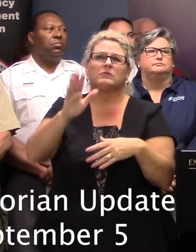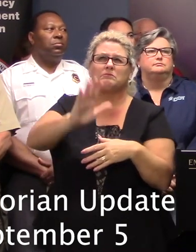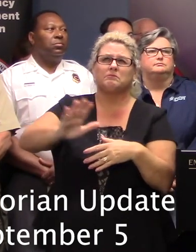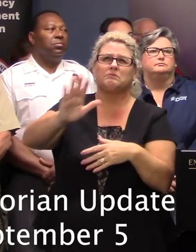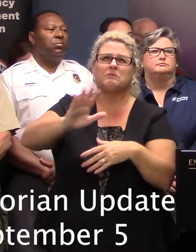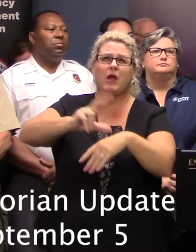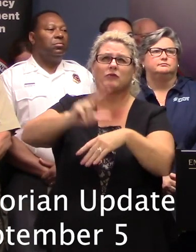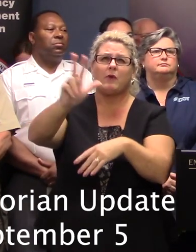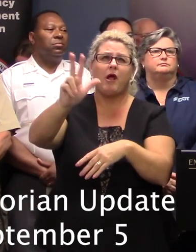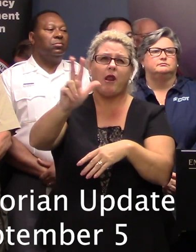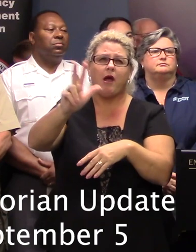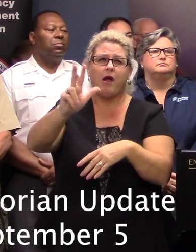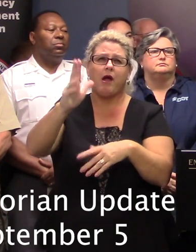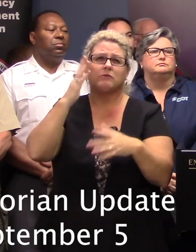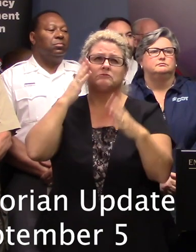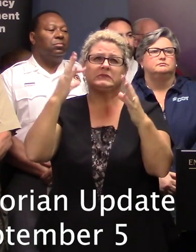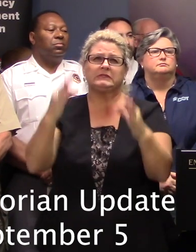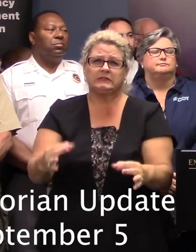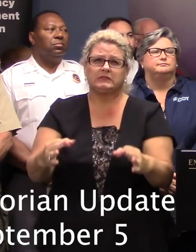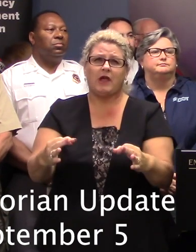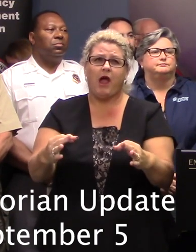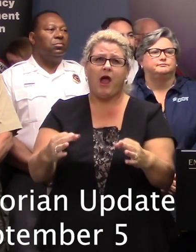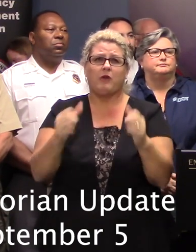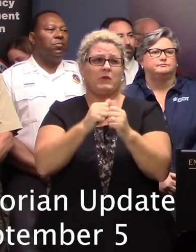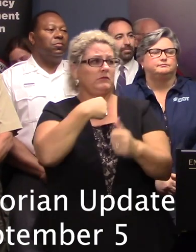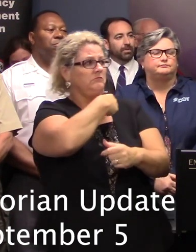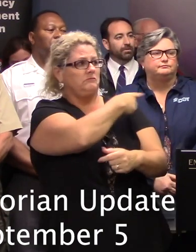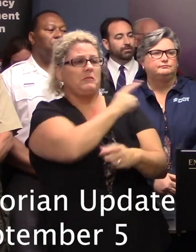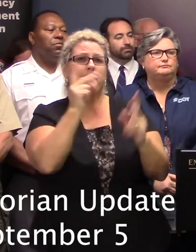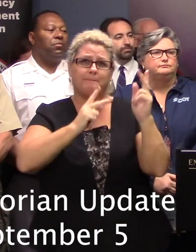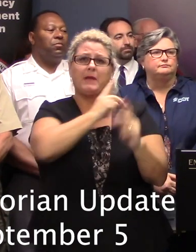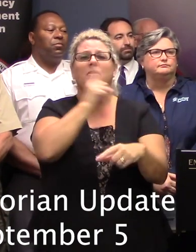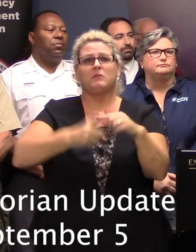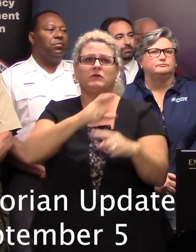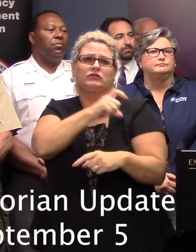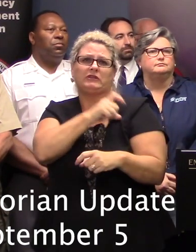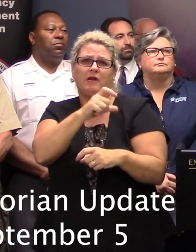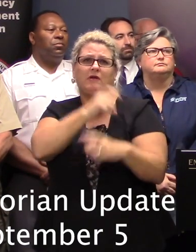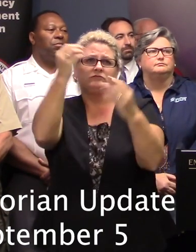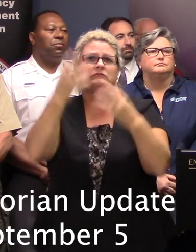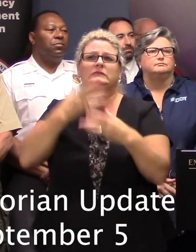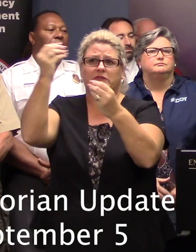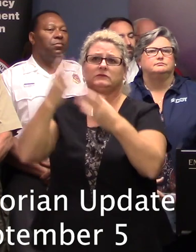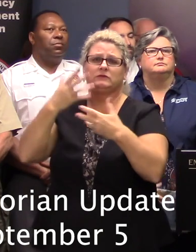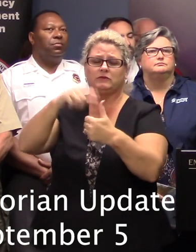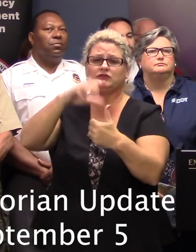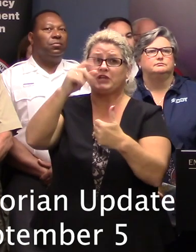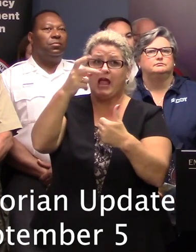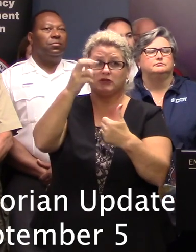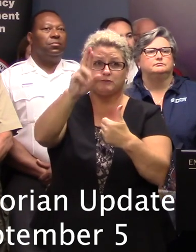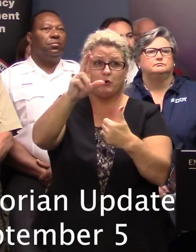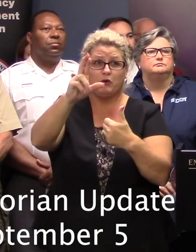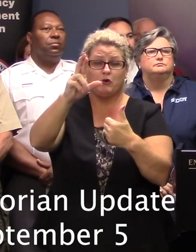'clock lifting was made in consultation with what we see here as well as the sheriffs in those counties. That's Jasper County Sheriff